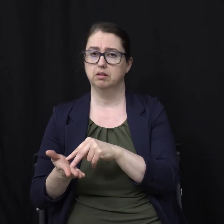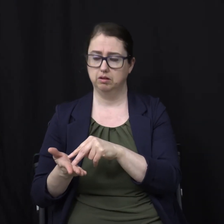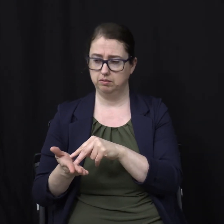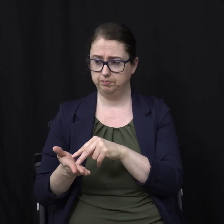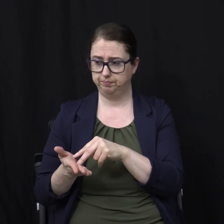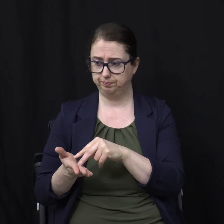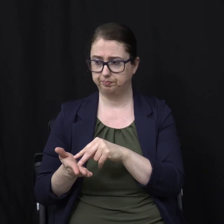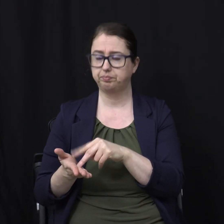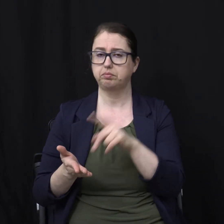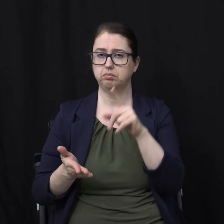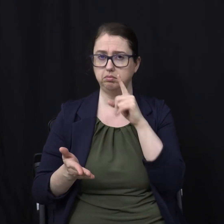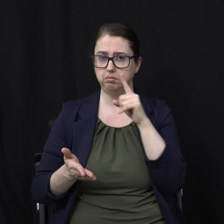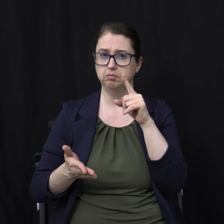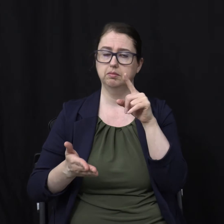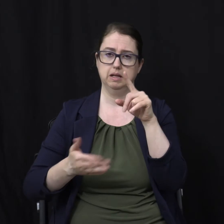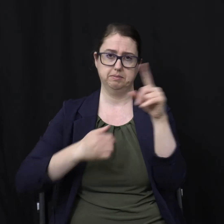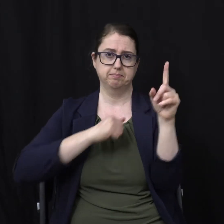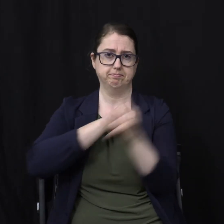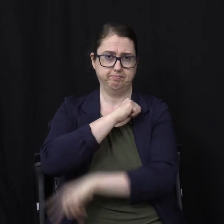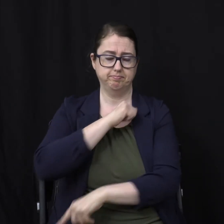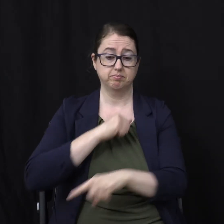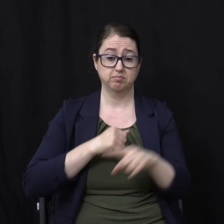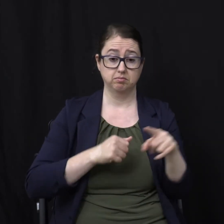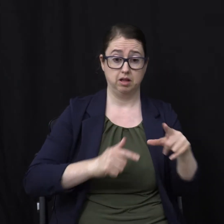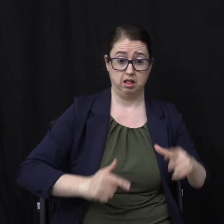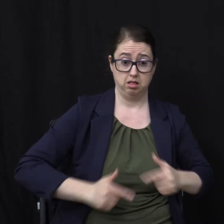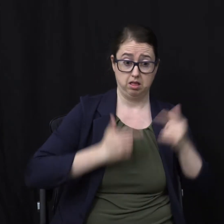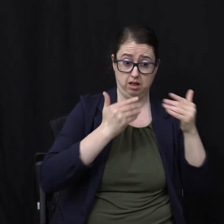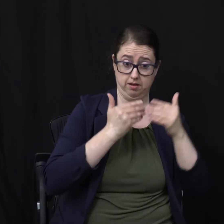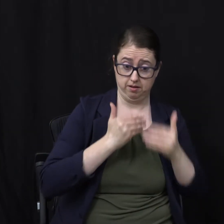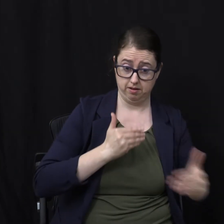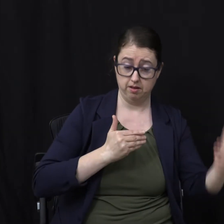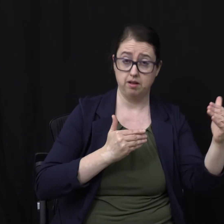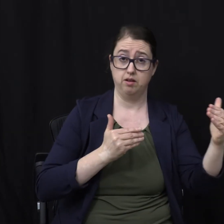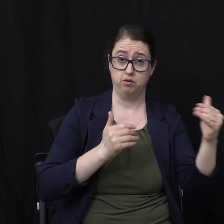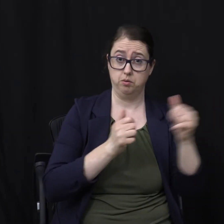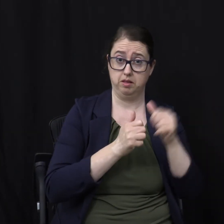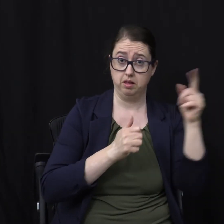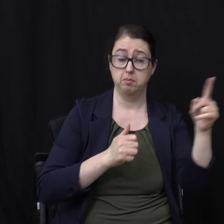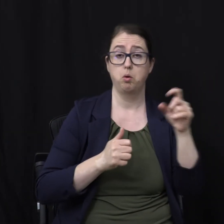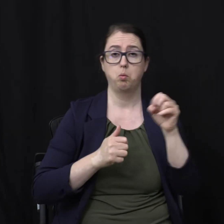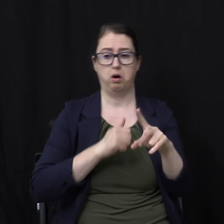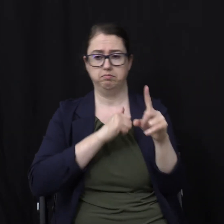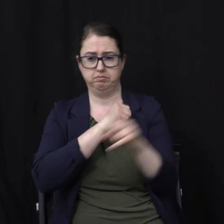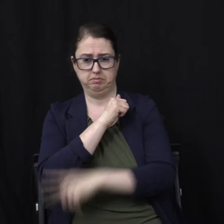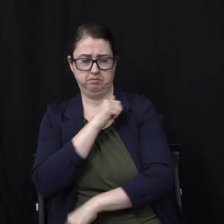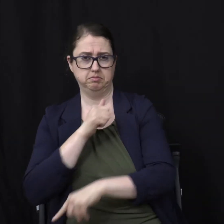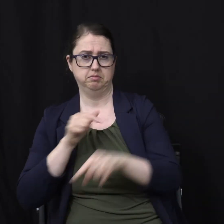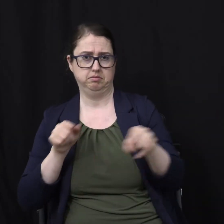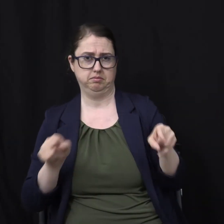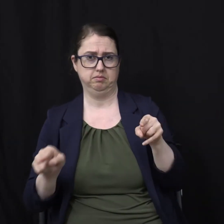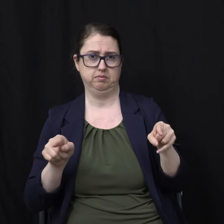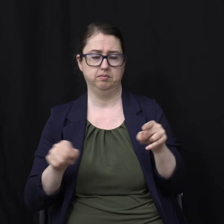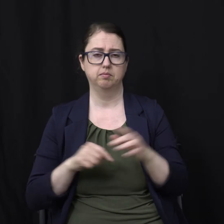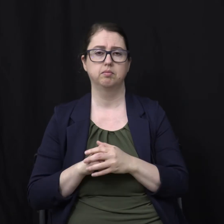resurrections Aren't there? The resurrection unto life And the resurrection Unto condemnation And as we study actually In